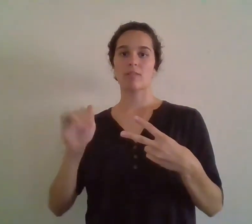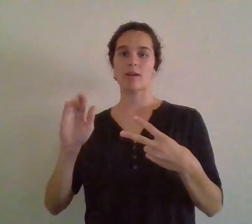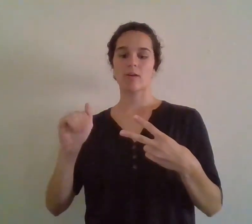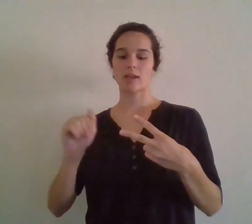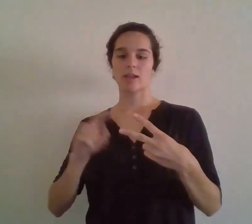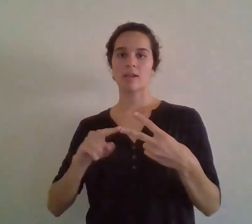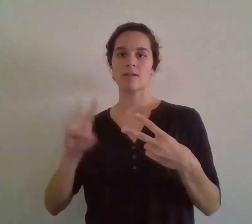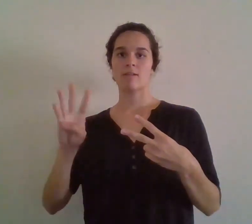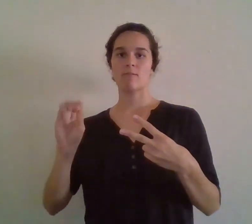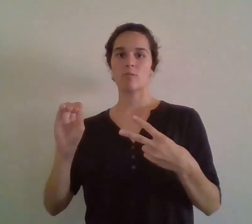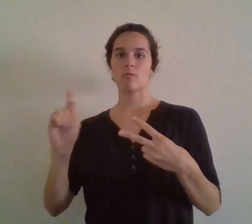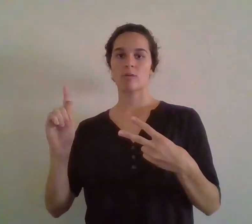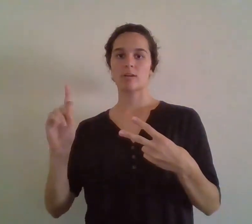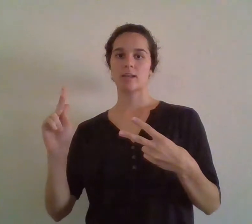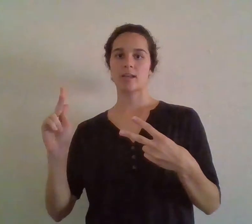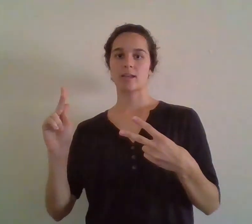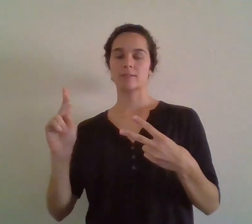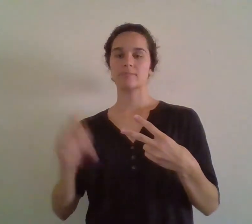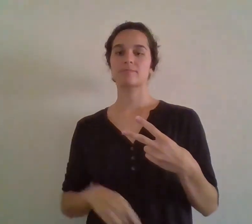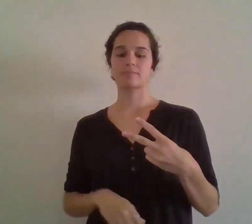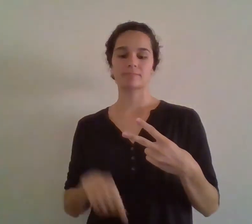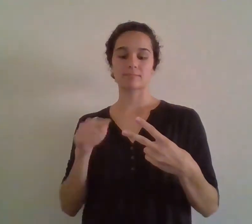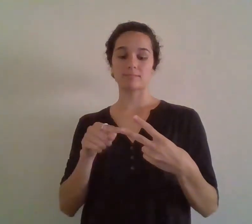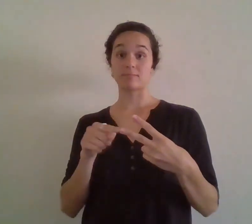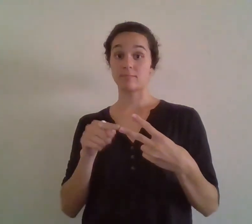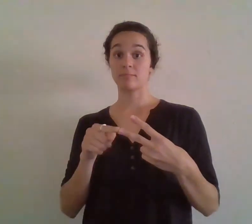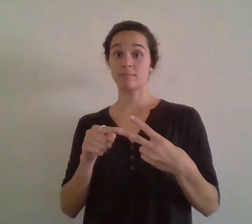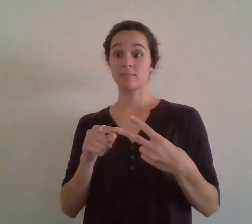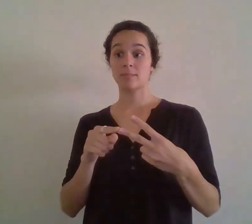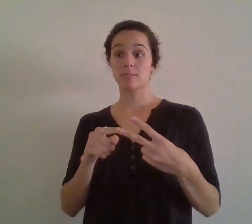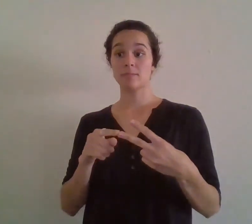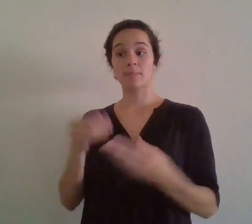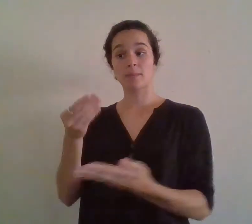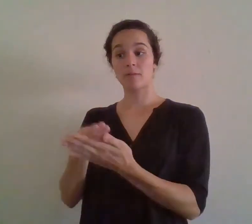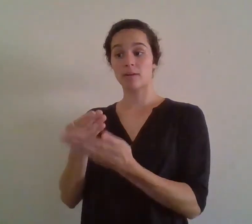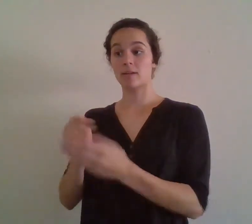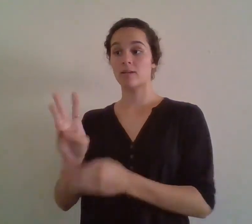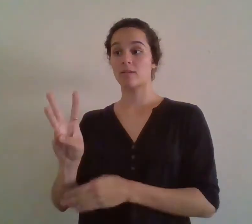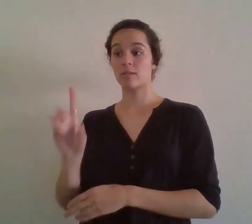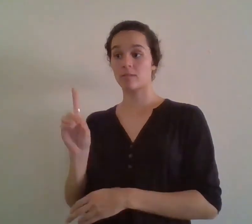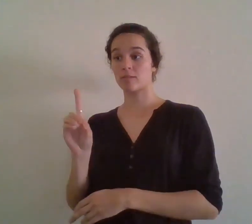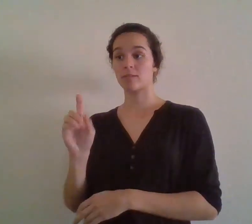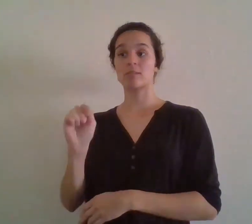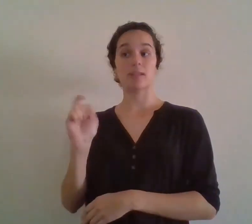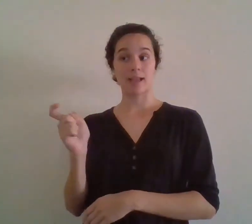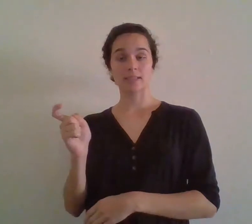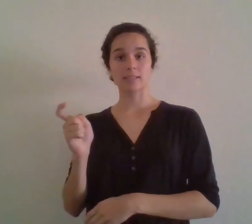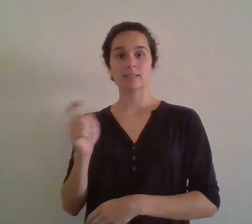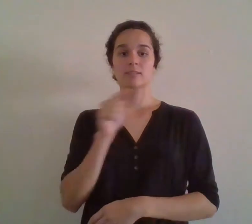Roth IRA and the 401k. The 401k gets taxed when you take the money out, but is taken